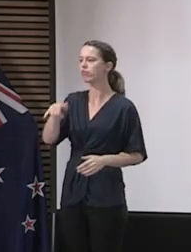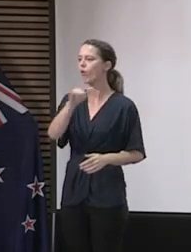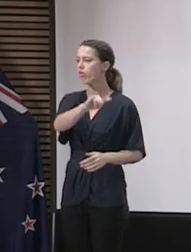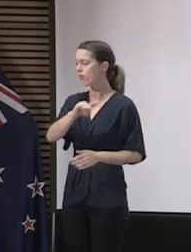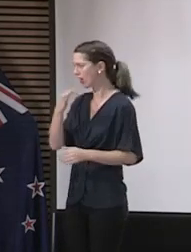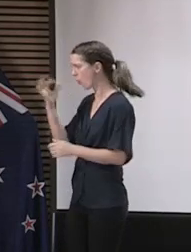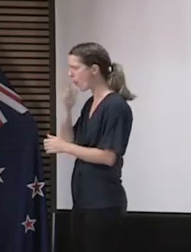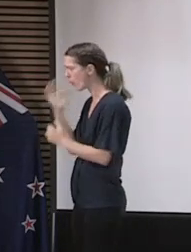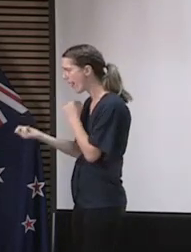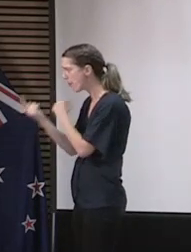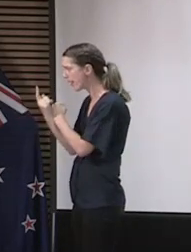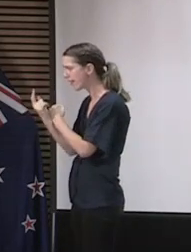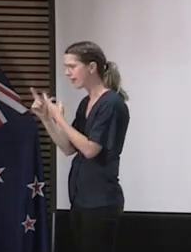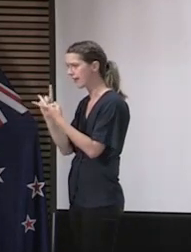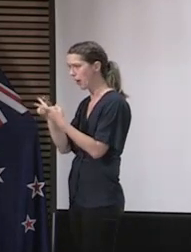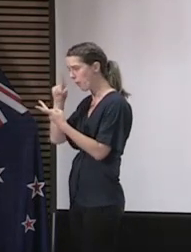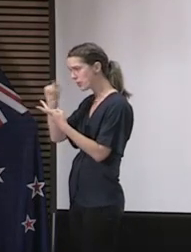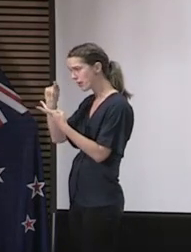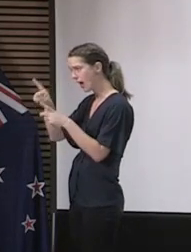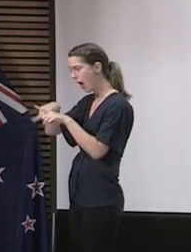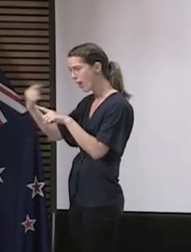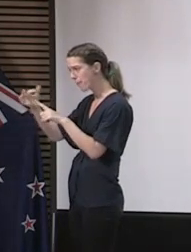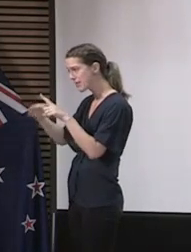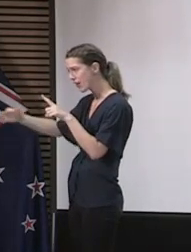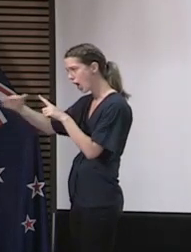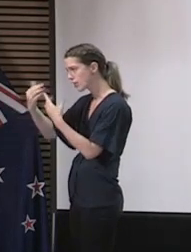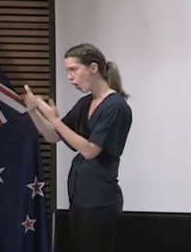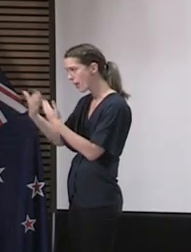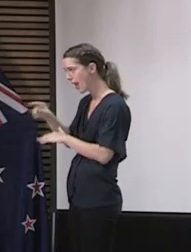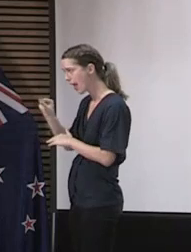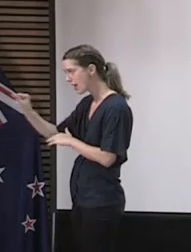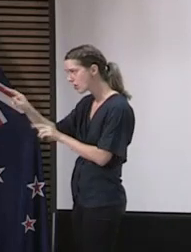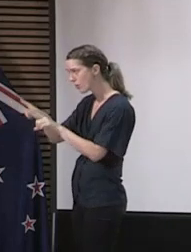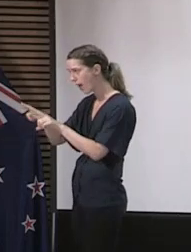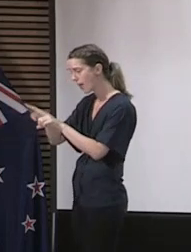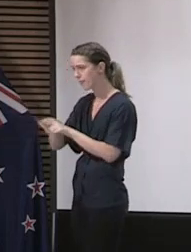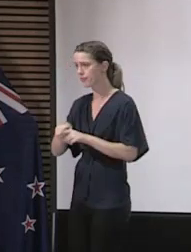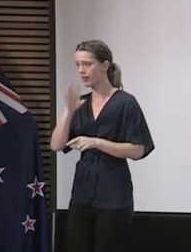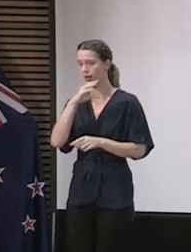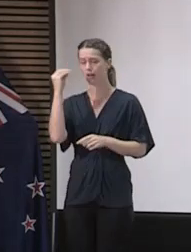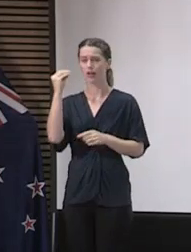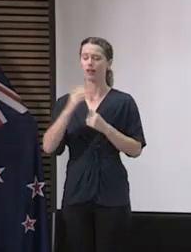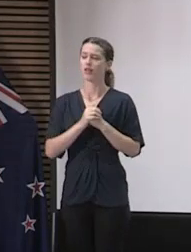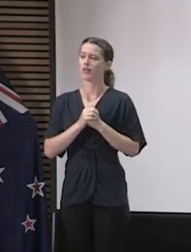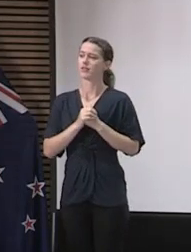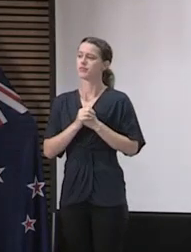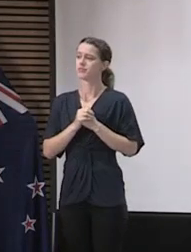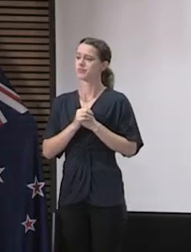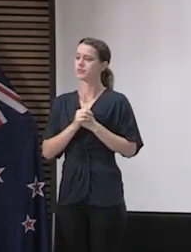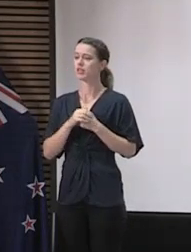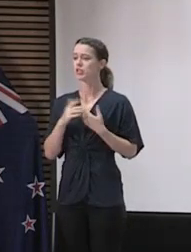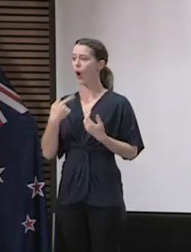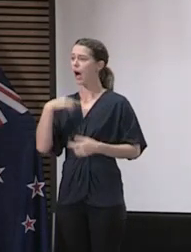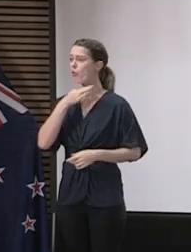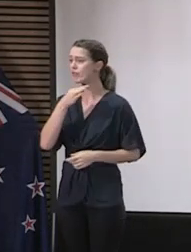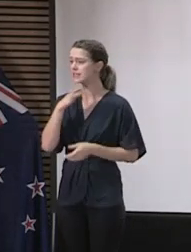that happen? And also could we see that extended perhaps to other Pacific Island neighbours? Yeah, one thing I'm not willing to do is jeopardise the position that New Zealand has